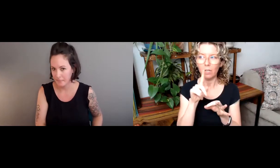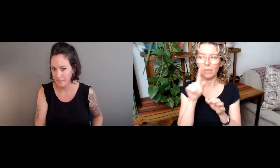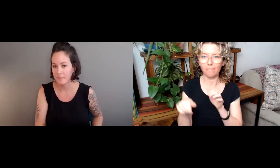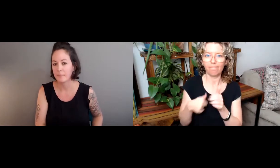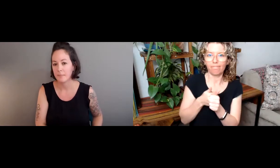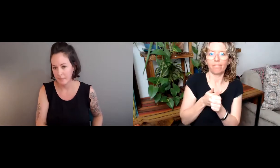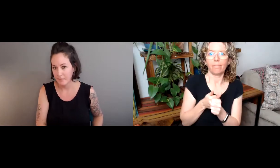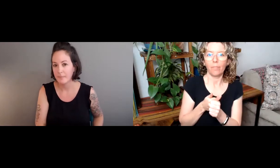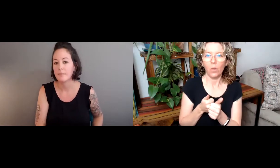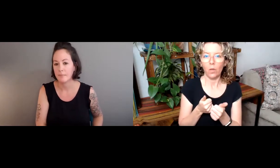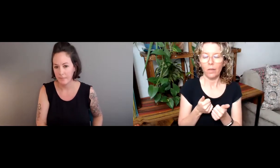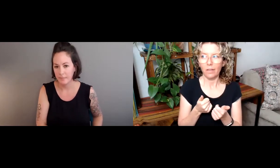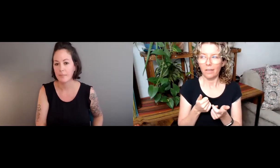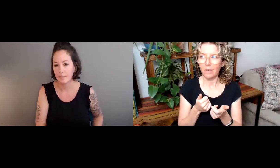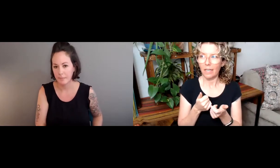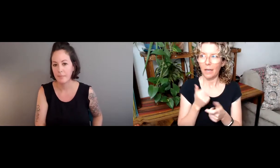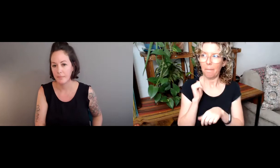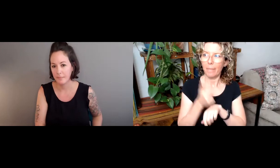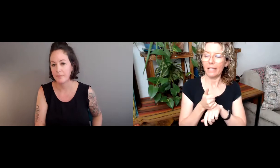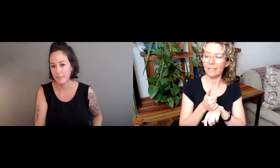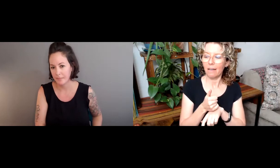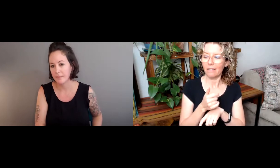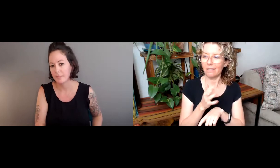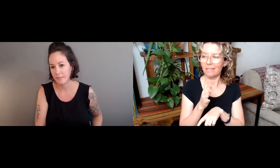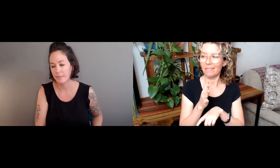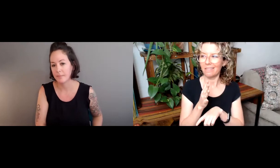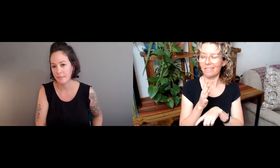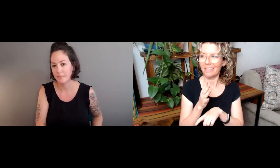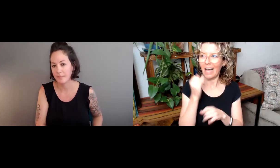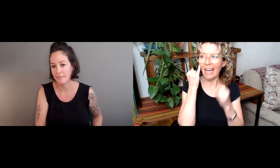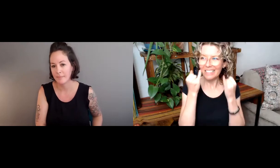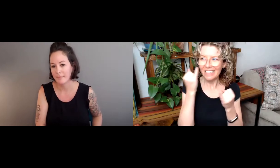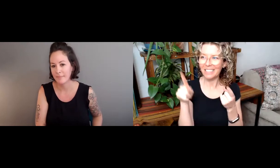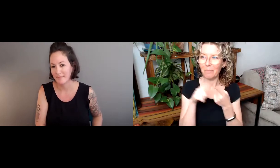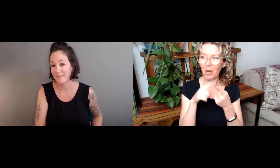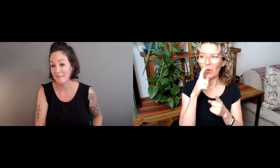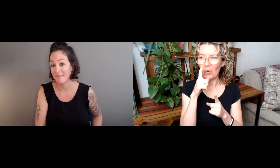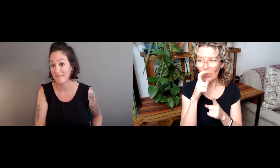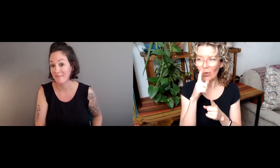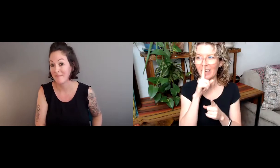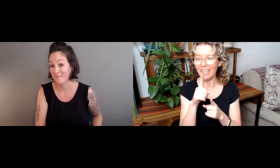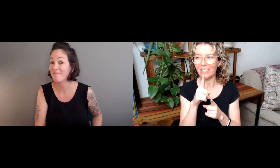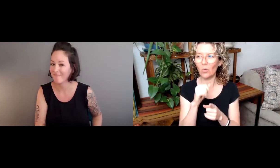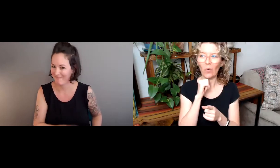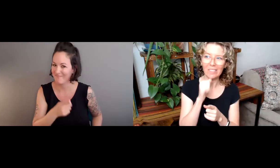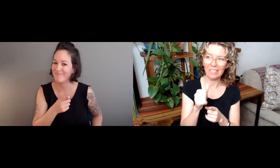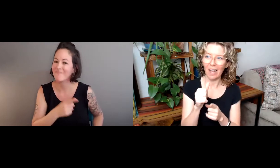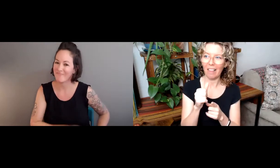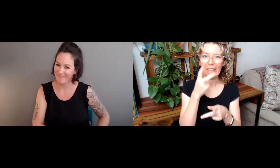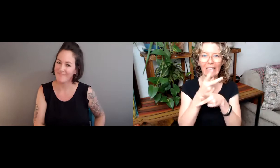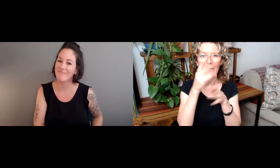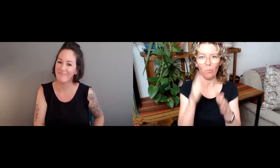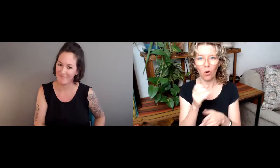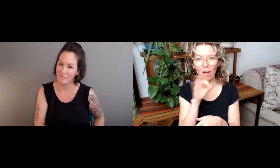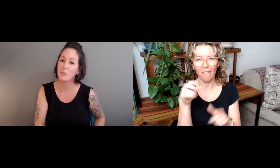recordings of. Those are decisions that people made. And those decisions were based on ideas about